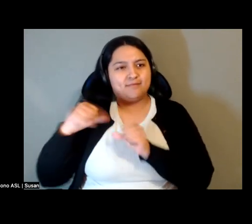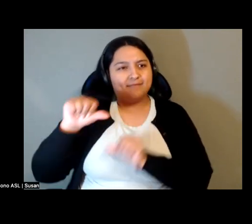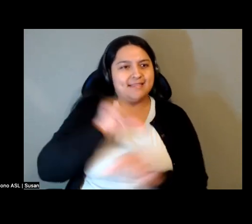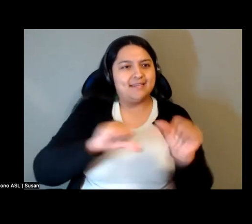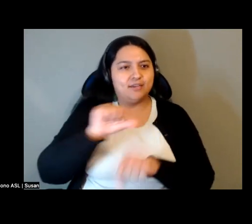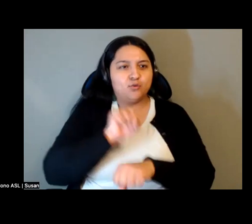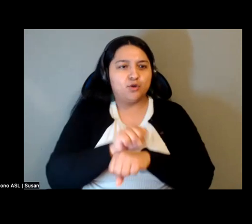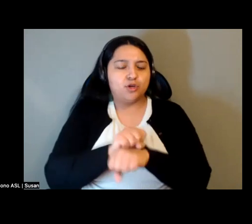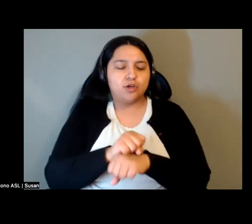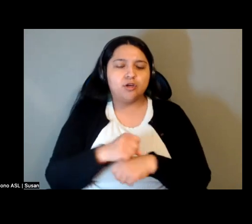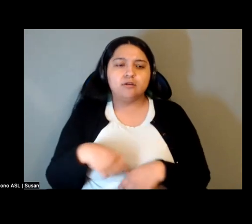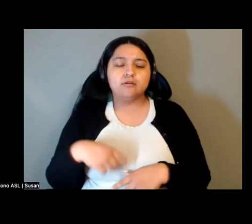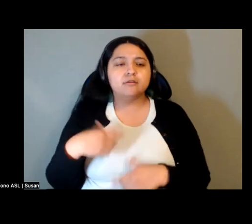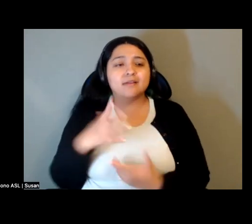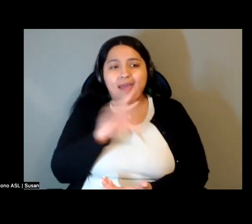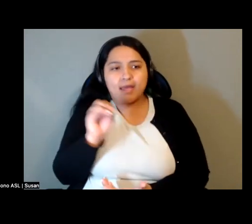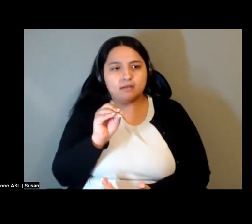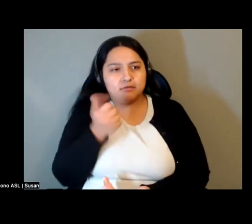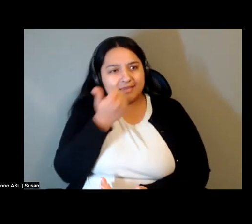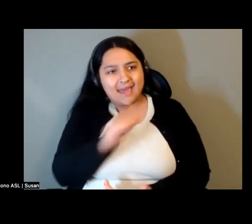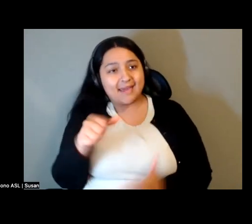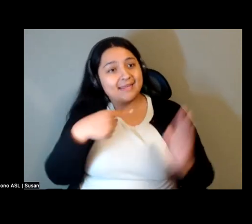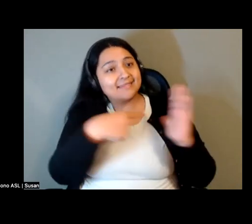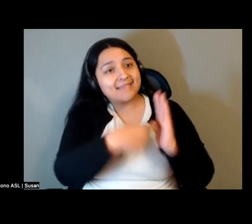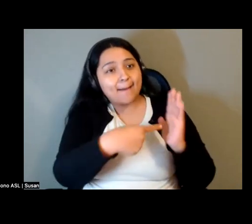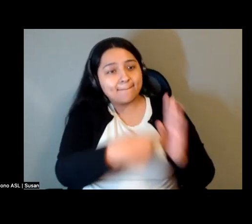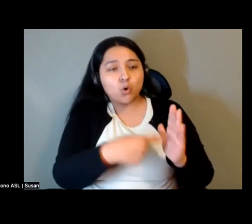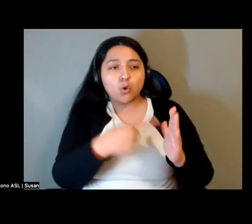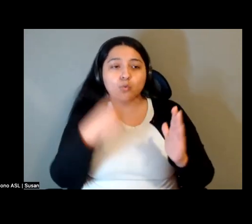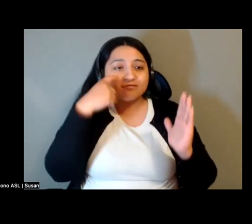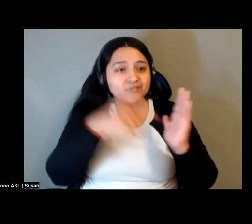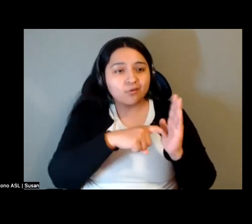the example we can, we can pull from, you know, from around the world.